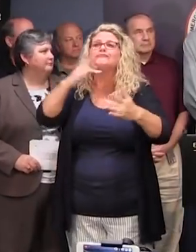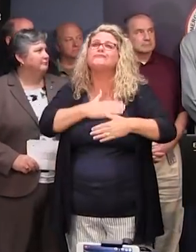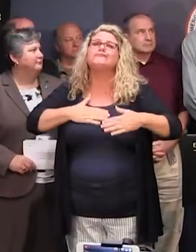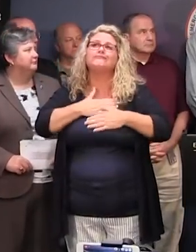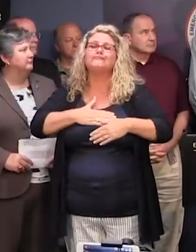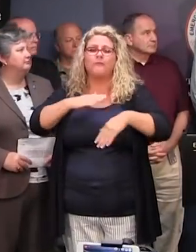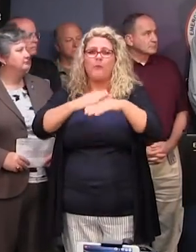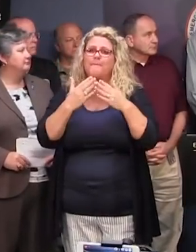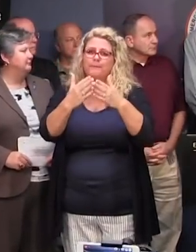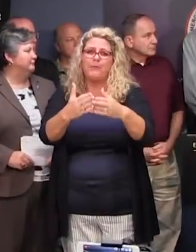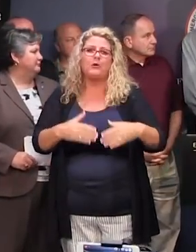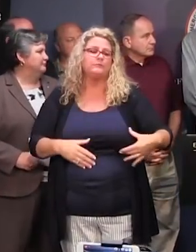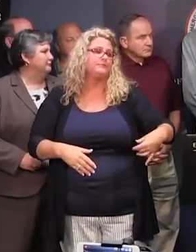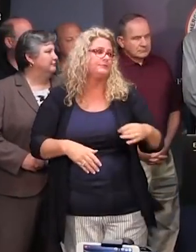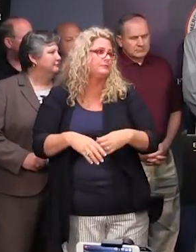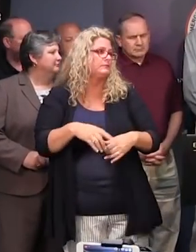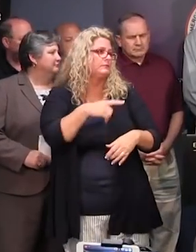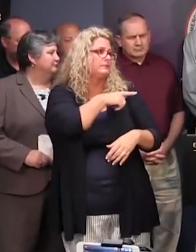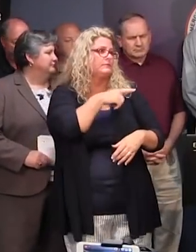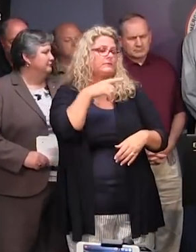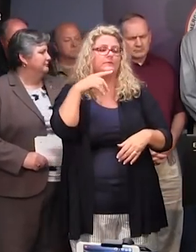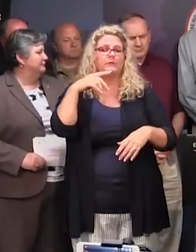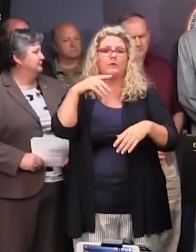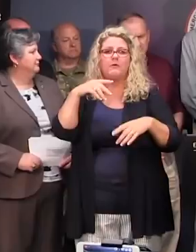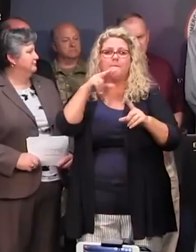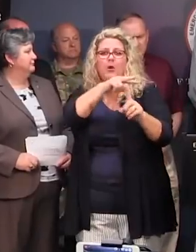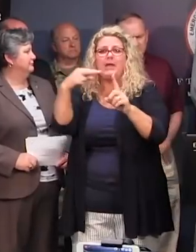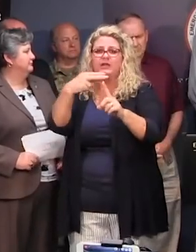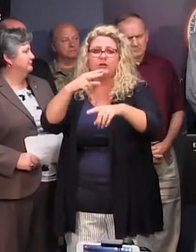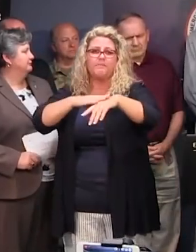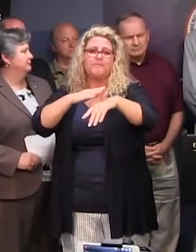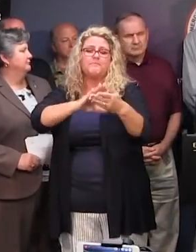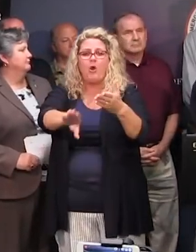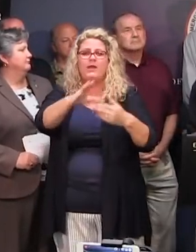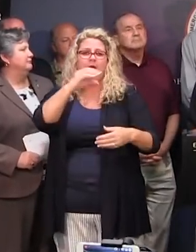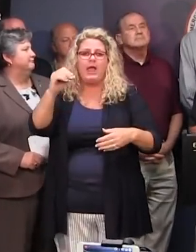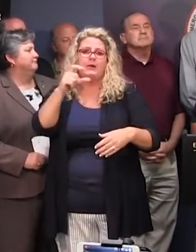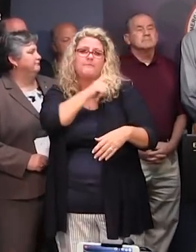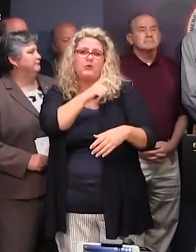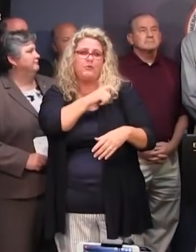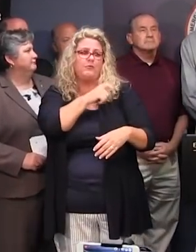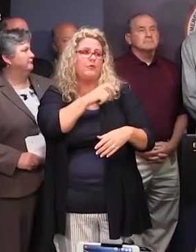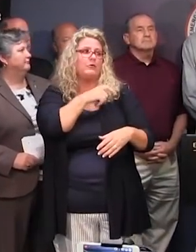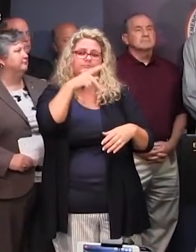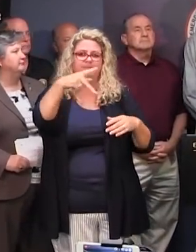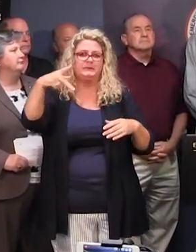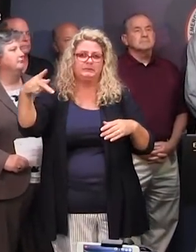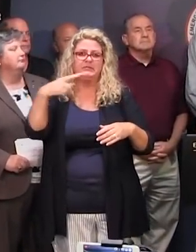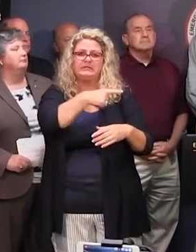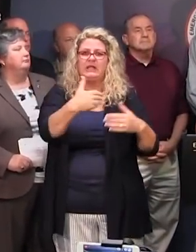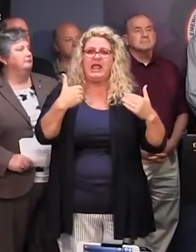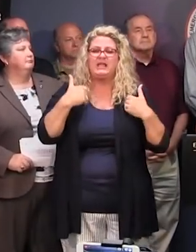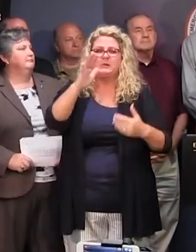Jerry Edger, Probation Department and Baroque. Thank you, Governor. Yes, sir. Good afternoon. Probation Department and Baroque Services